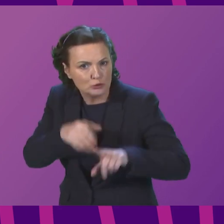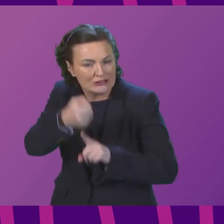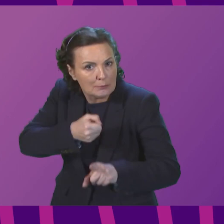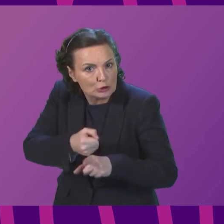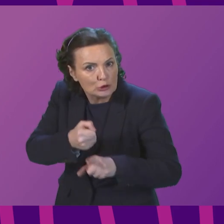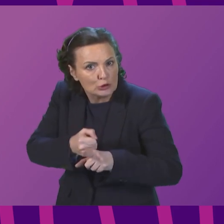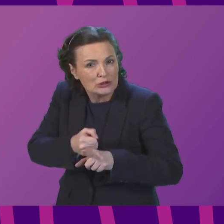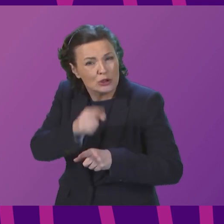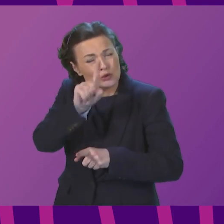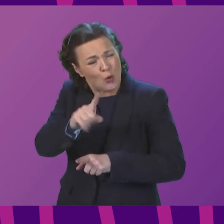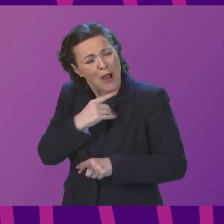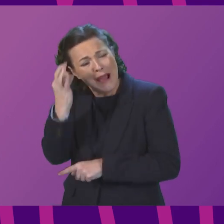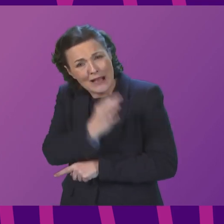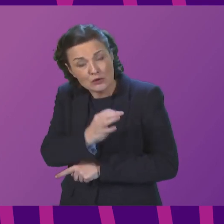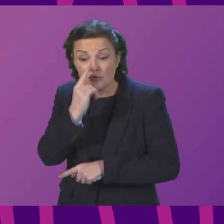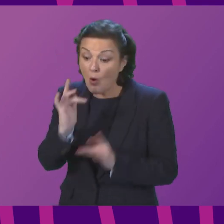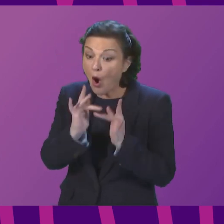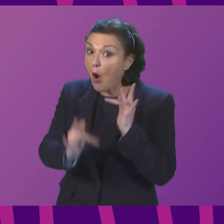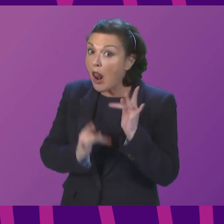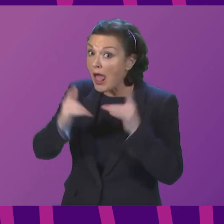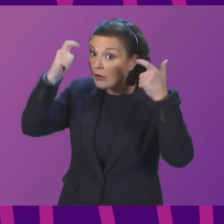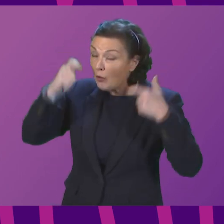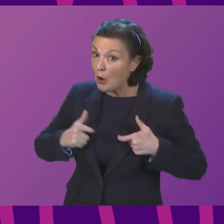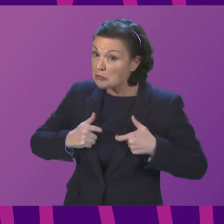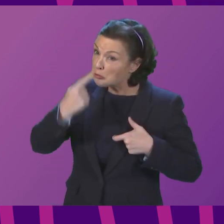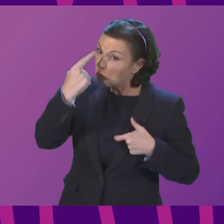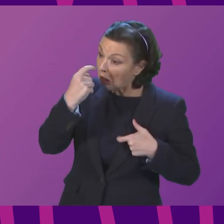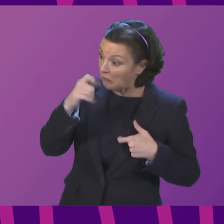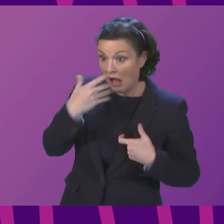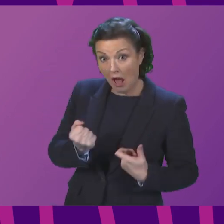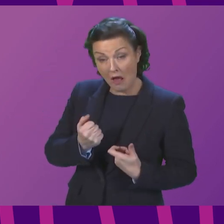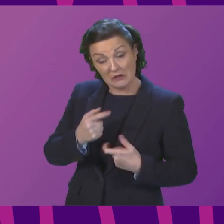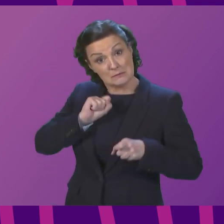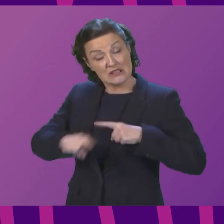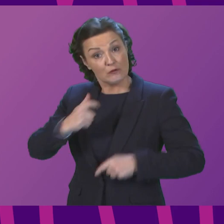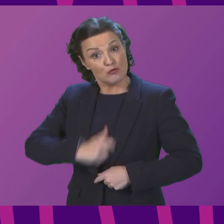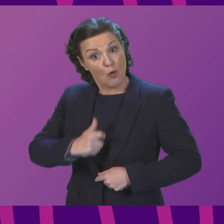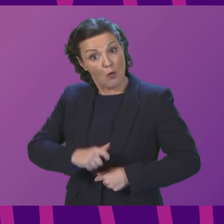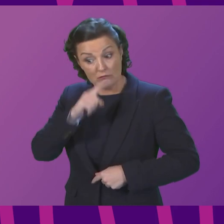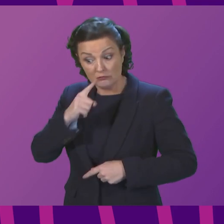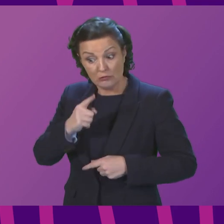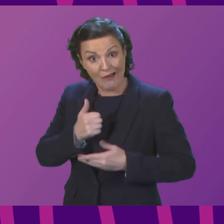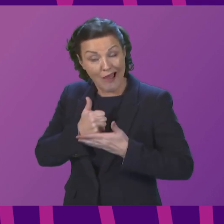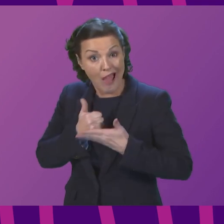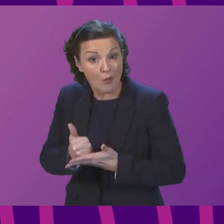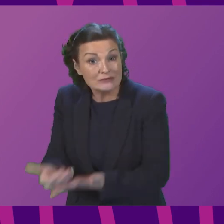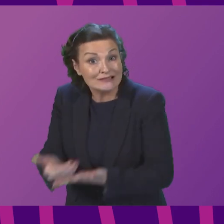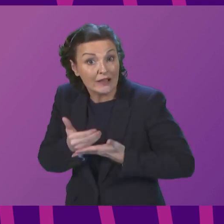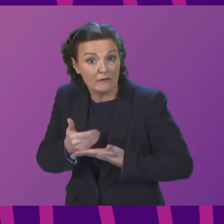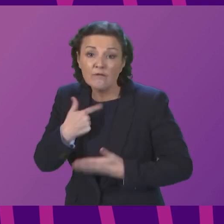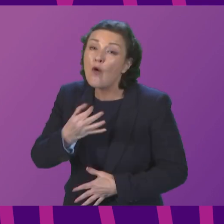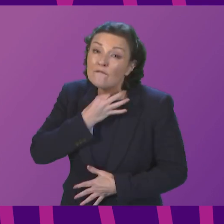that online courts could play a role in securing justice and safety for vulnerable women and children and not allow